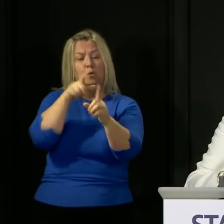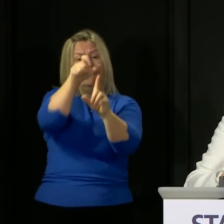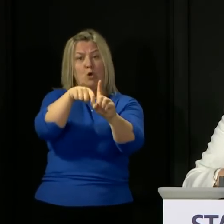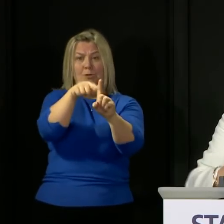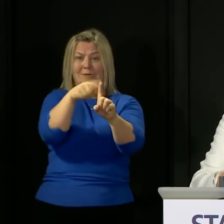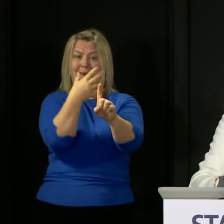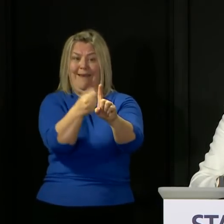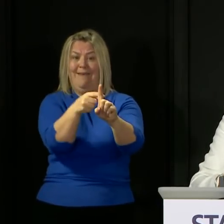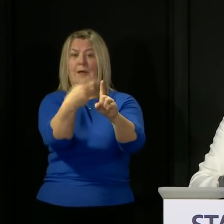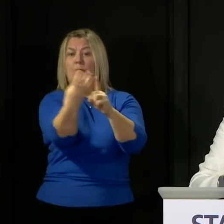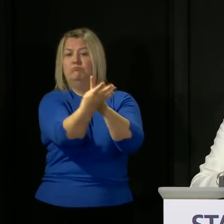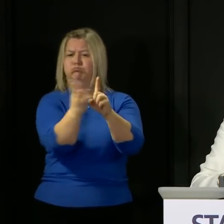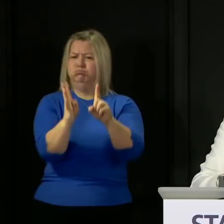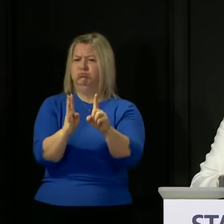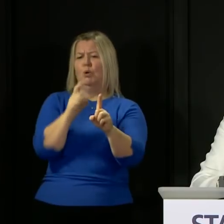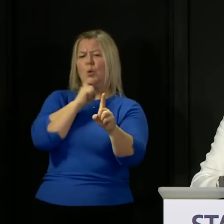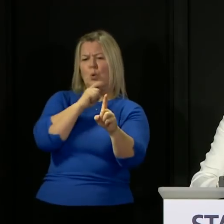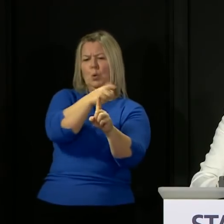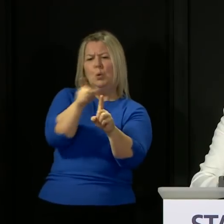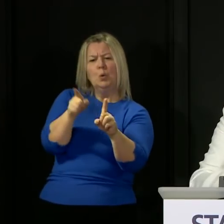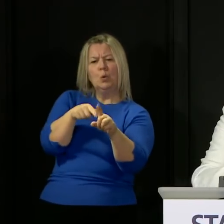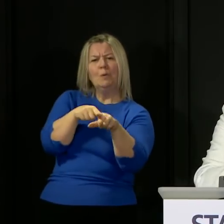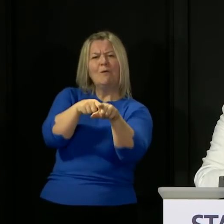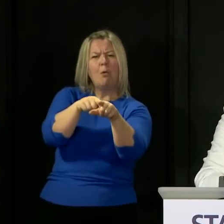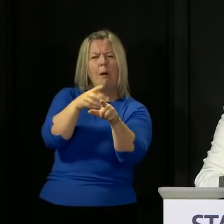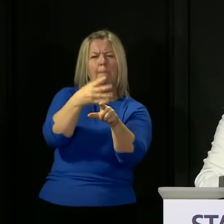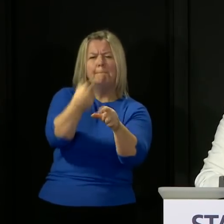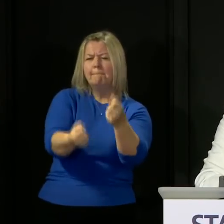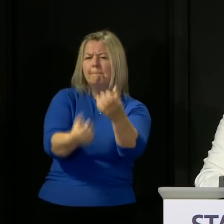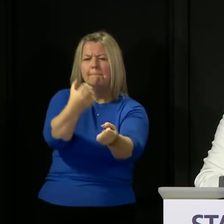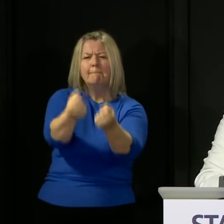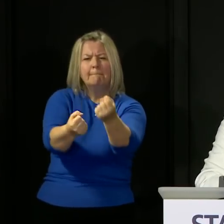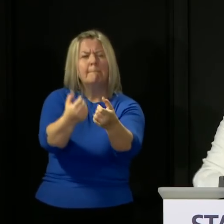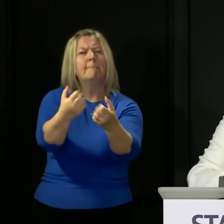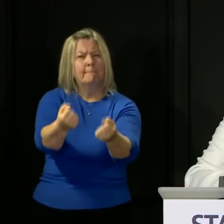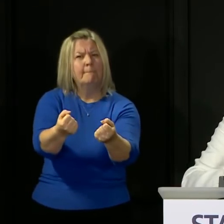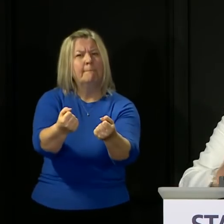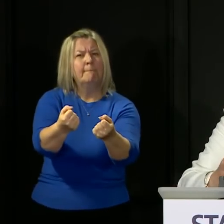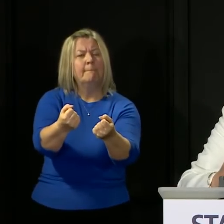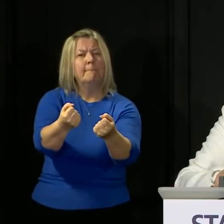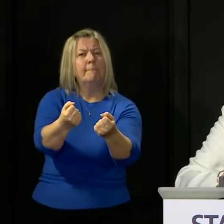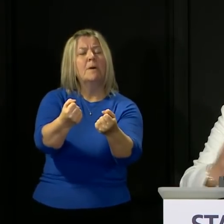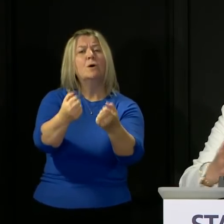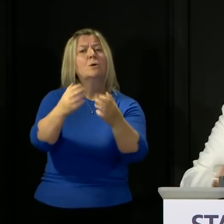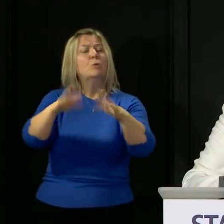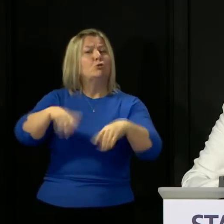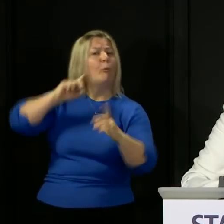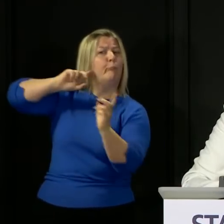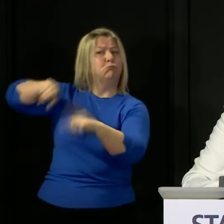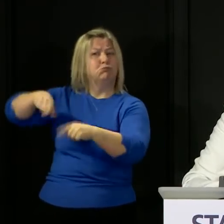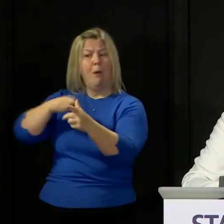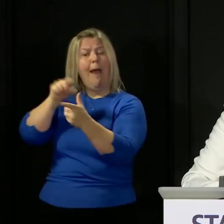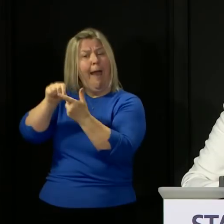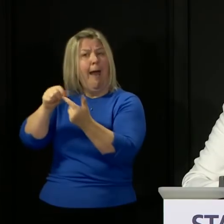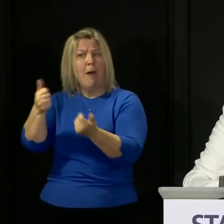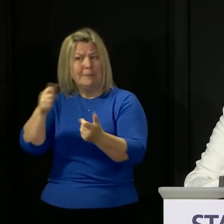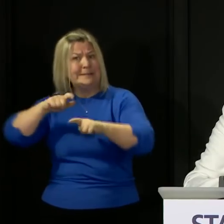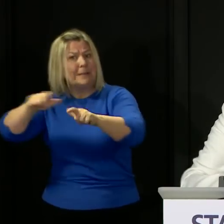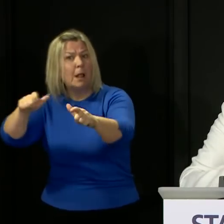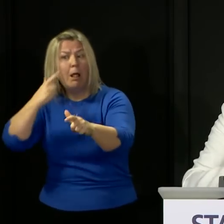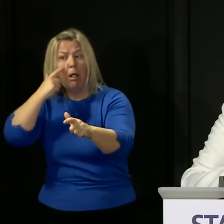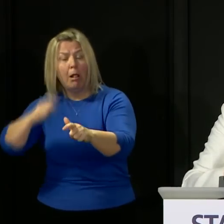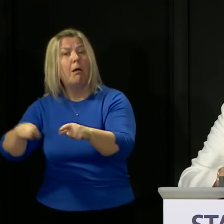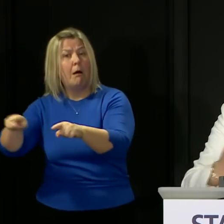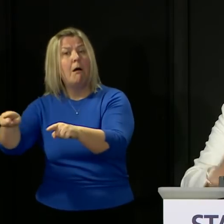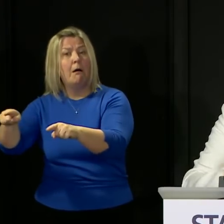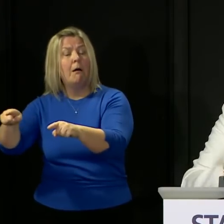-up. And I think that is the sensible thing to do. But nor have we turned our face against the app. Obviously, it's still being trialled right